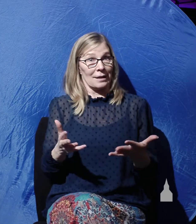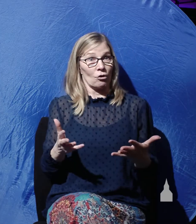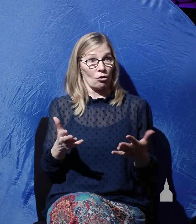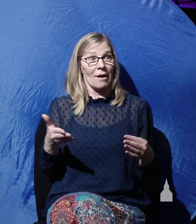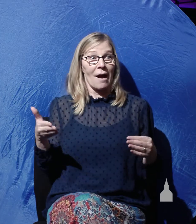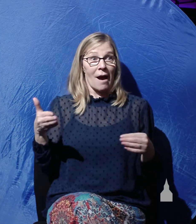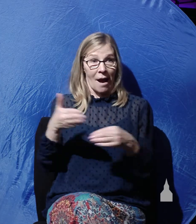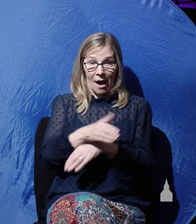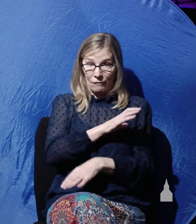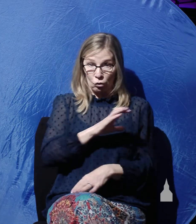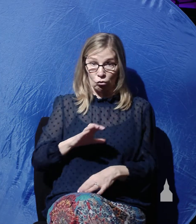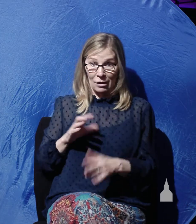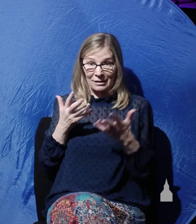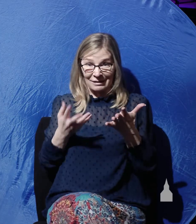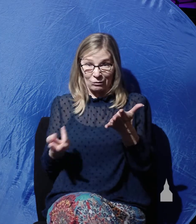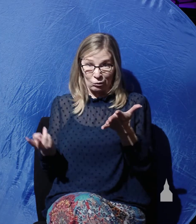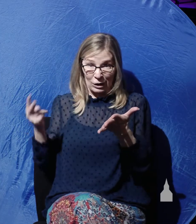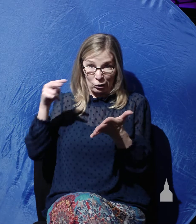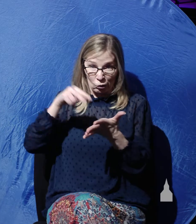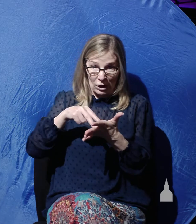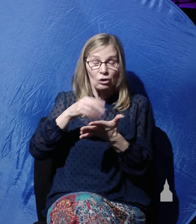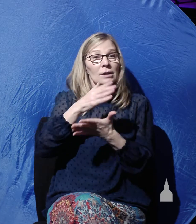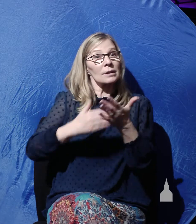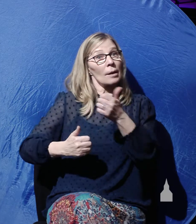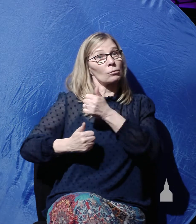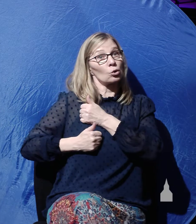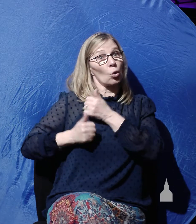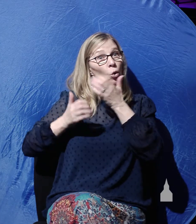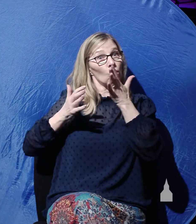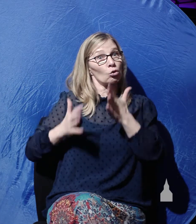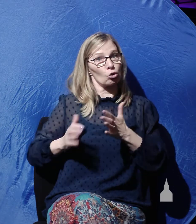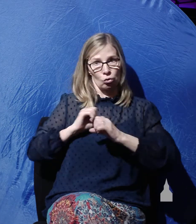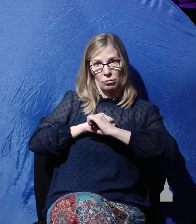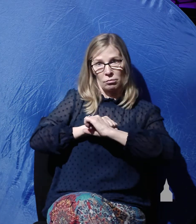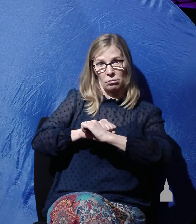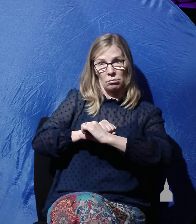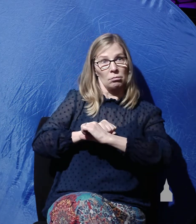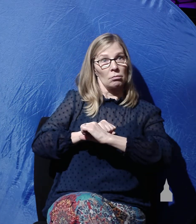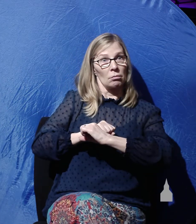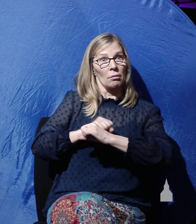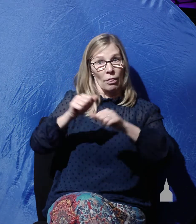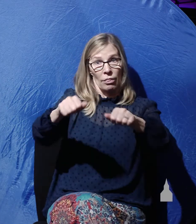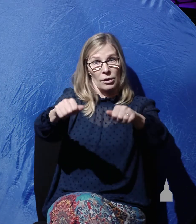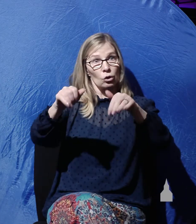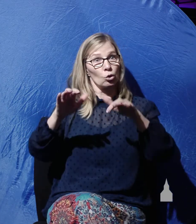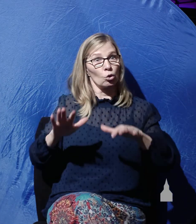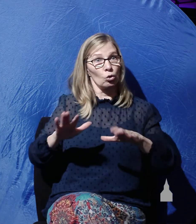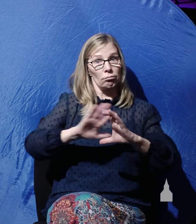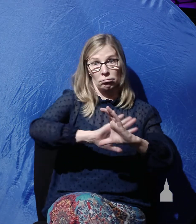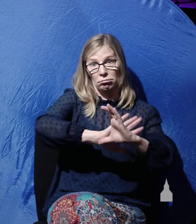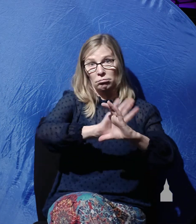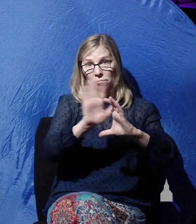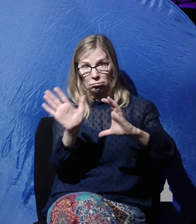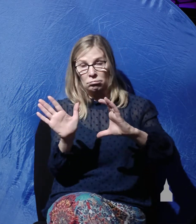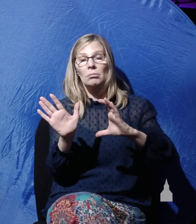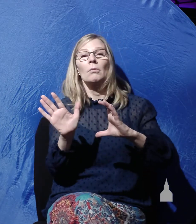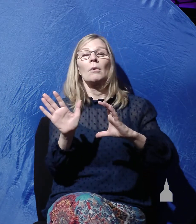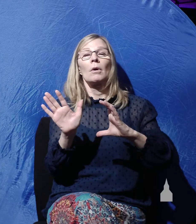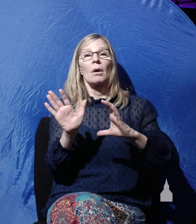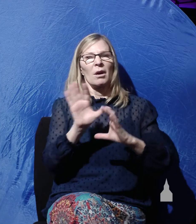Christ's resurrection, some of the soldiers who had been guarding the tomb, they returned to the city of Jerusalem and